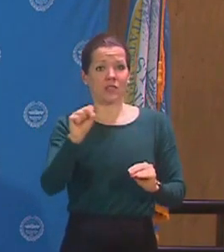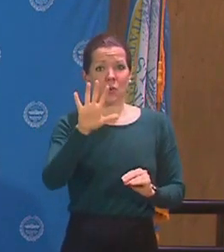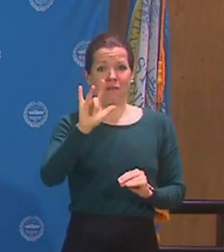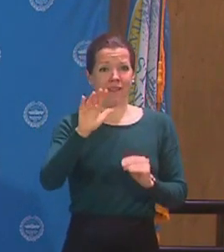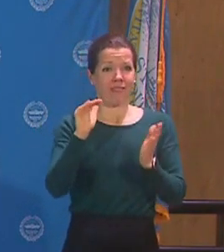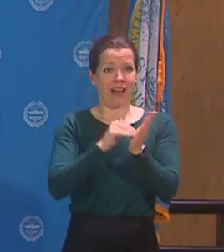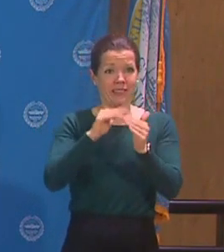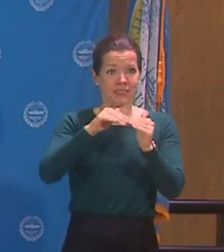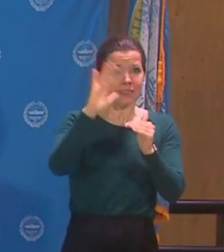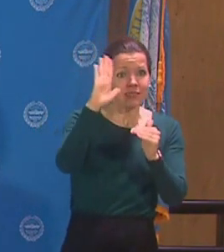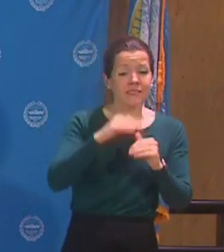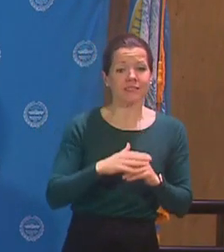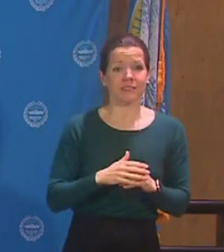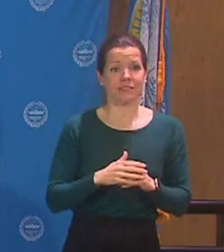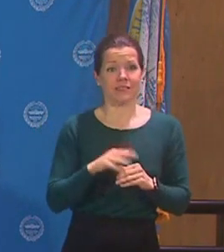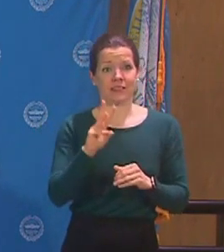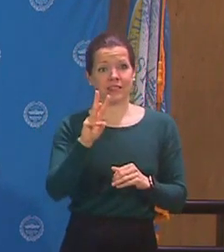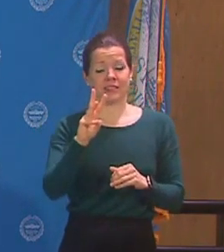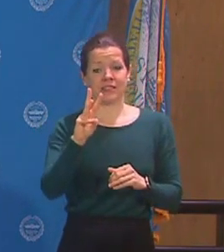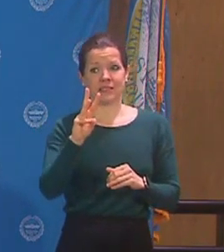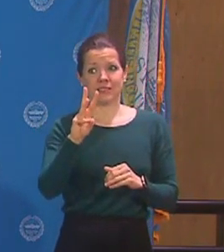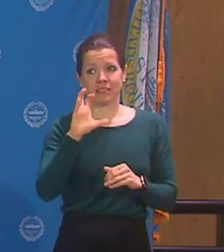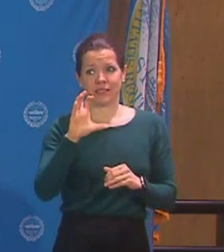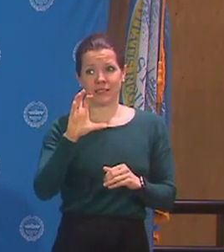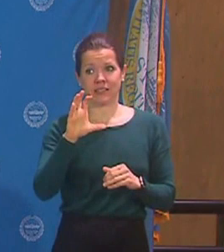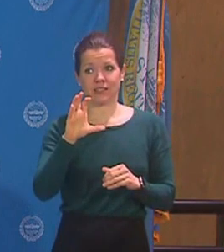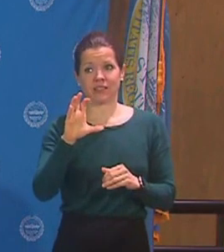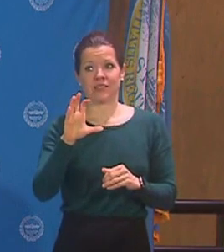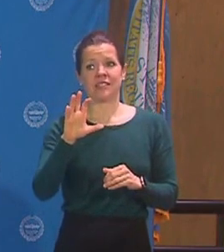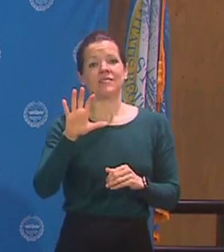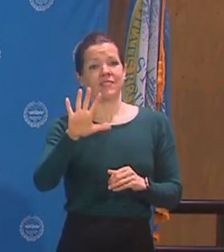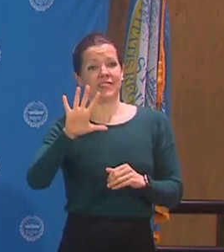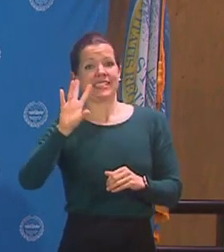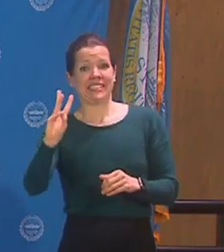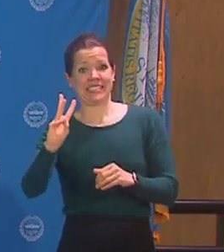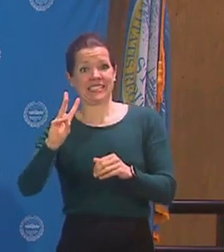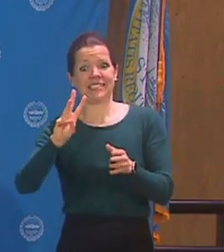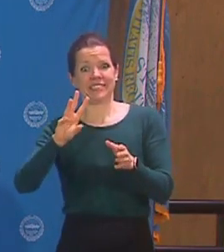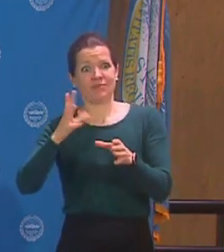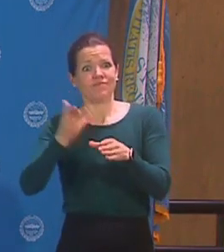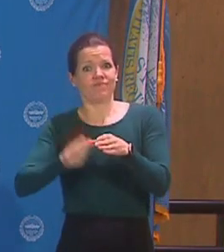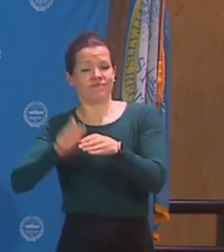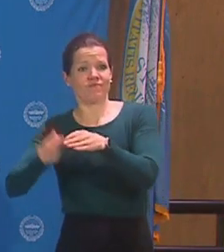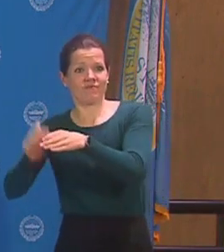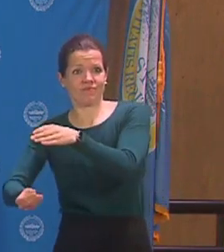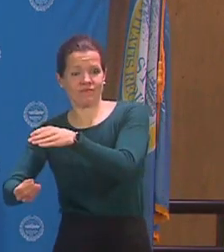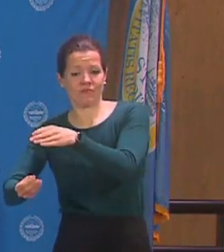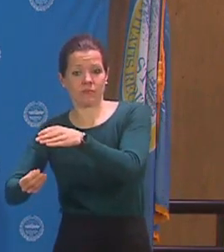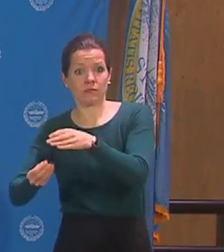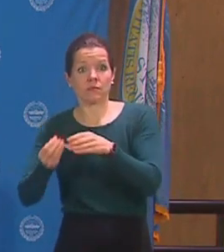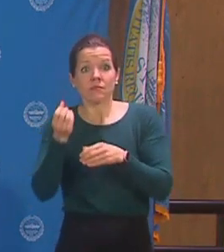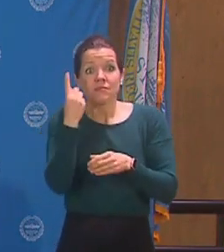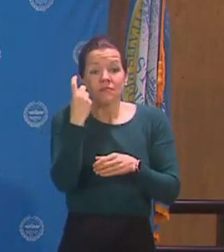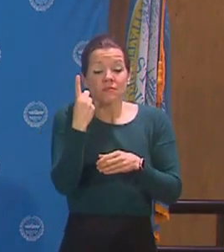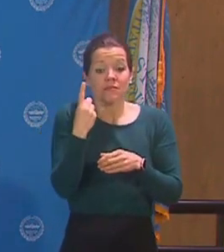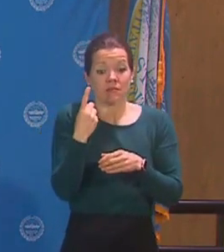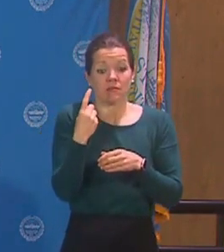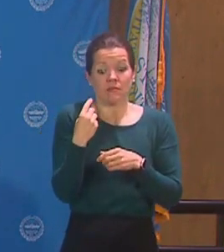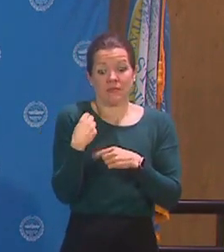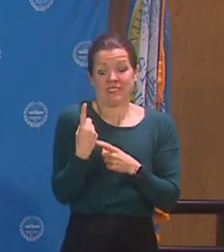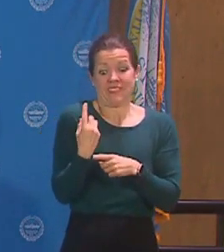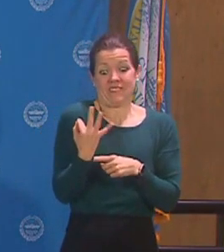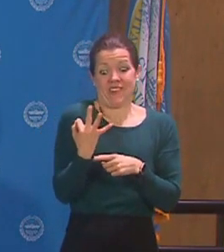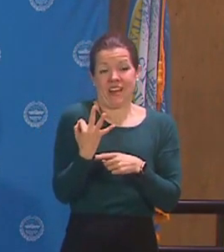756 deaths. That's up 3,100 cases and 44 deaths since